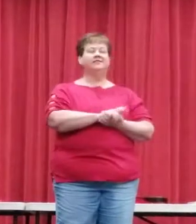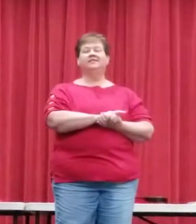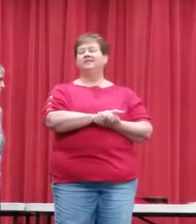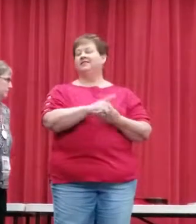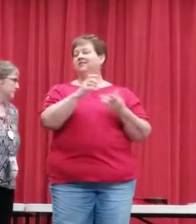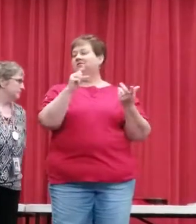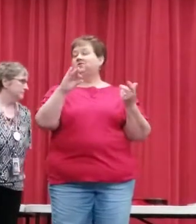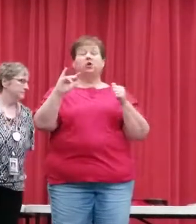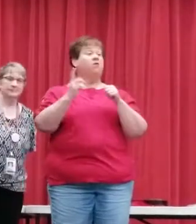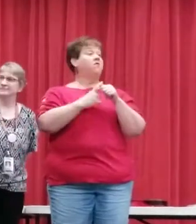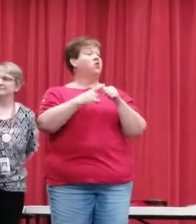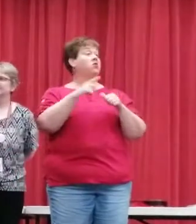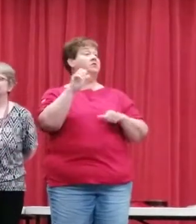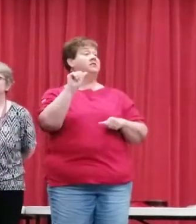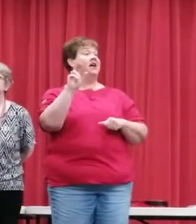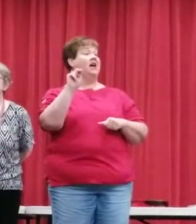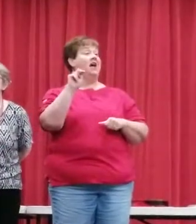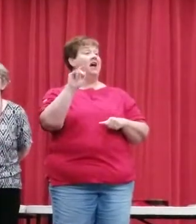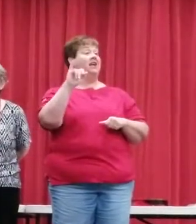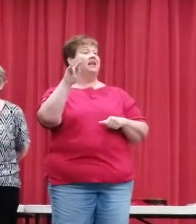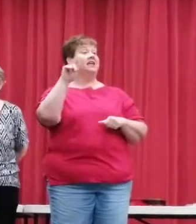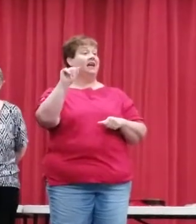all, Annika Carlson.